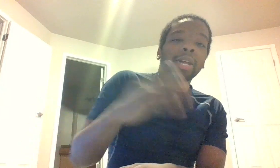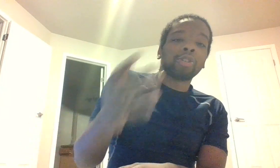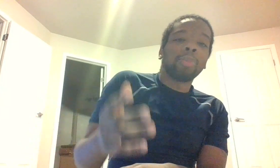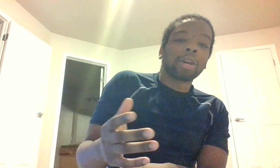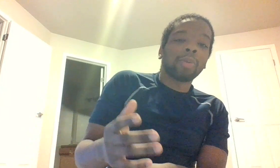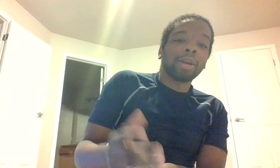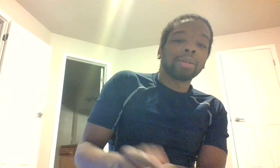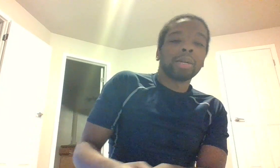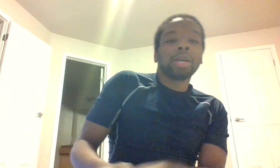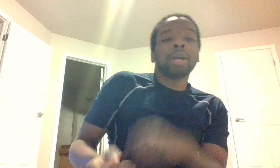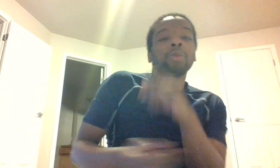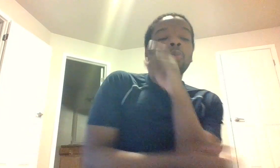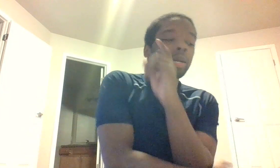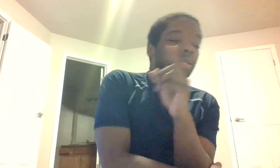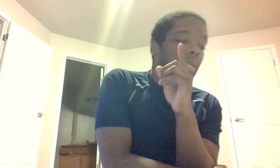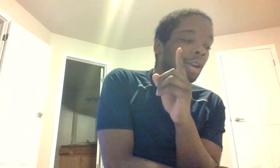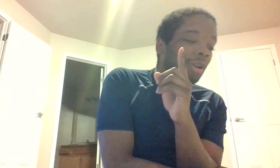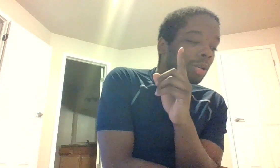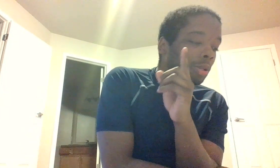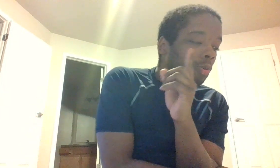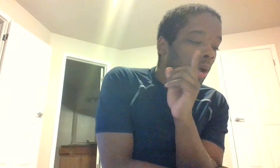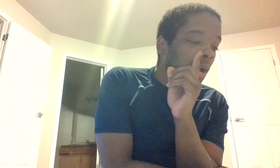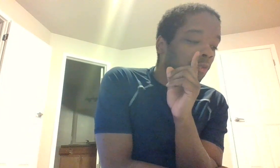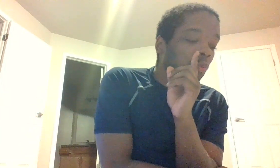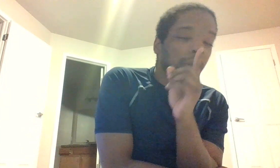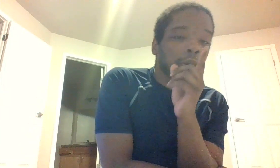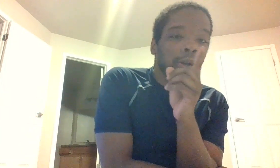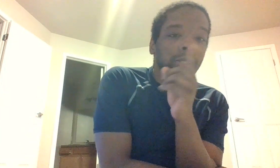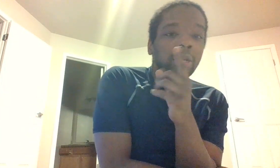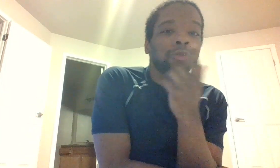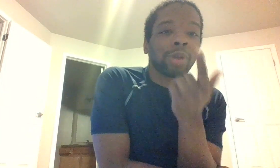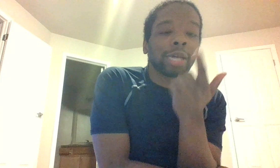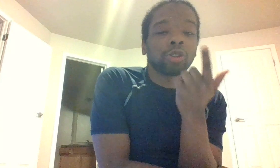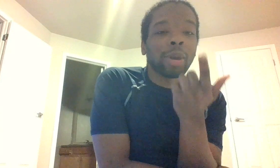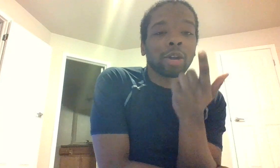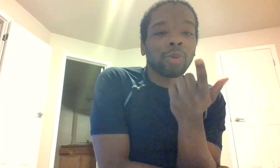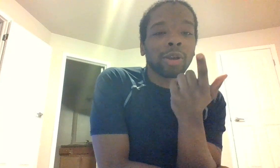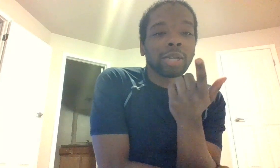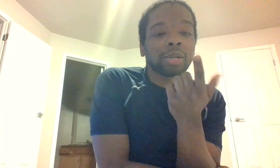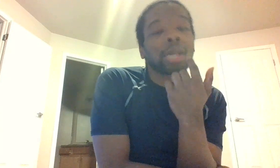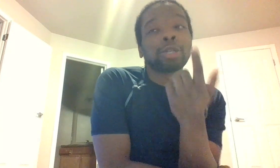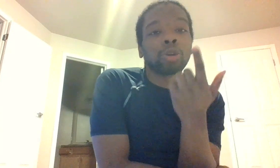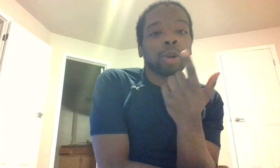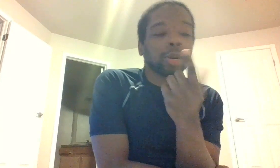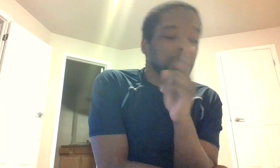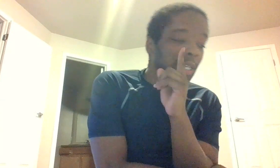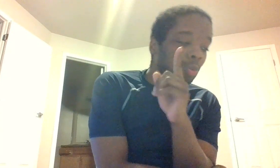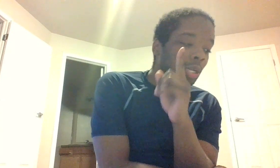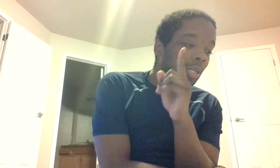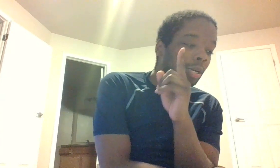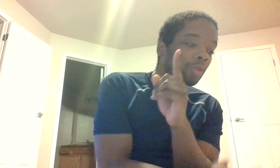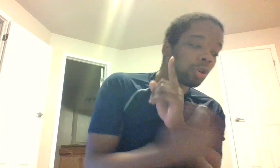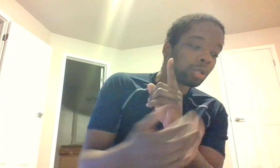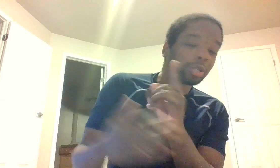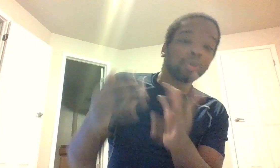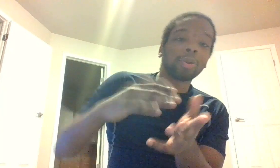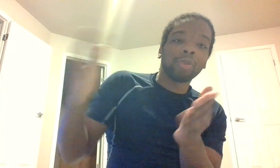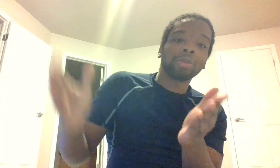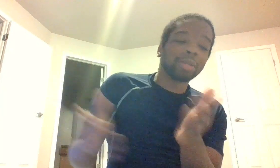electromagnetic waves and one second you have one hertz of electromagnetic waves electrical matter waves that's one second of hertz you know frequency